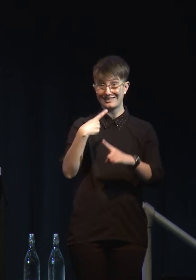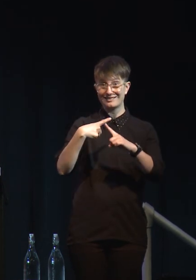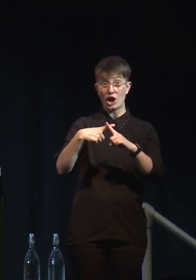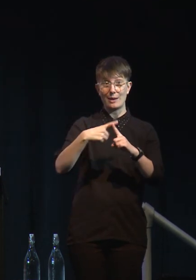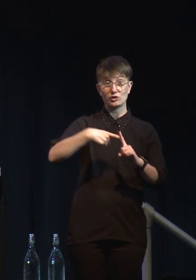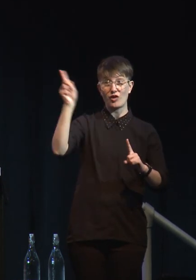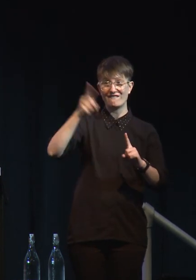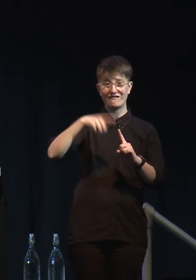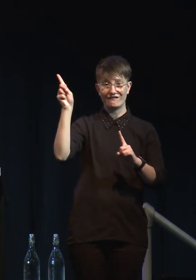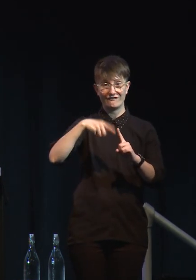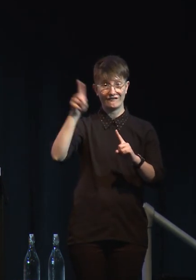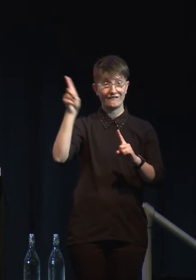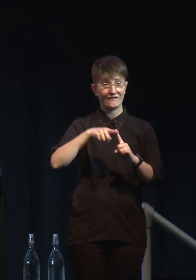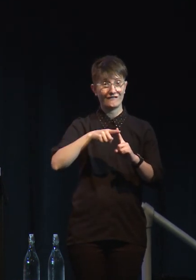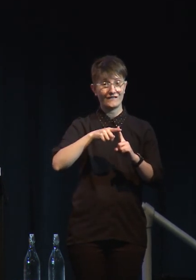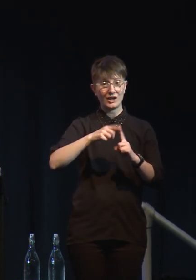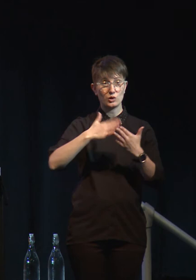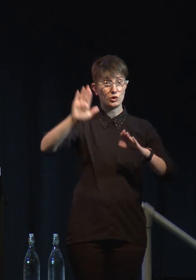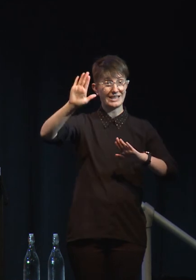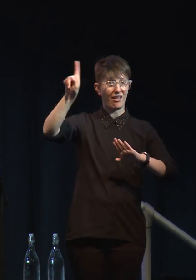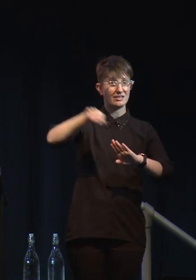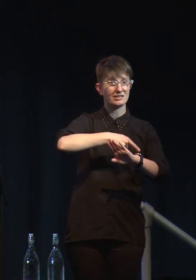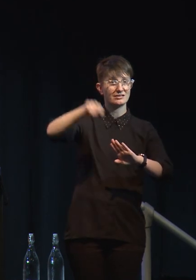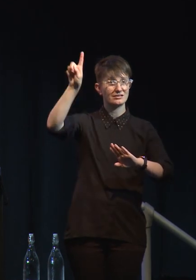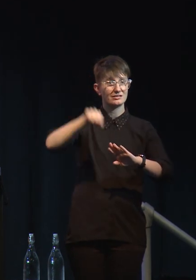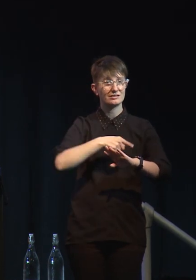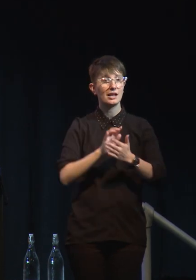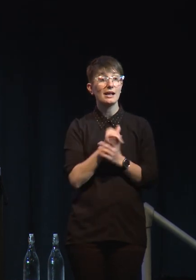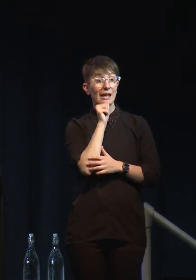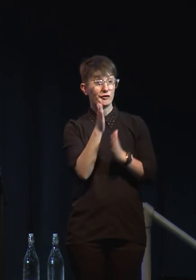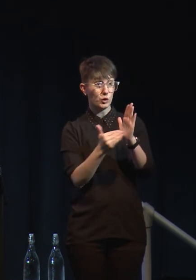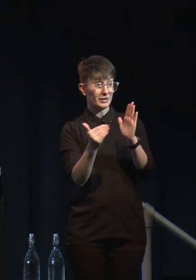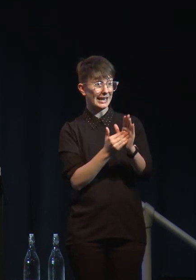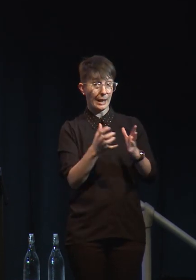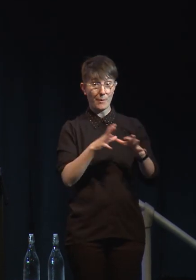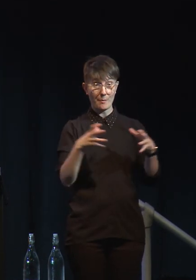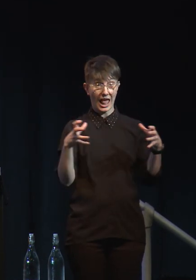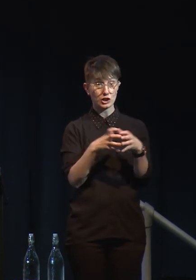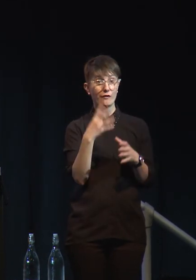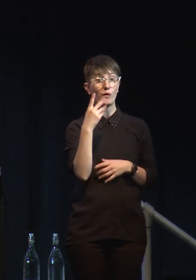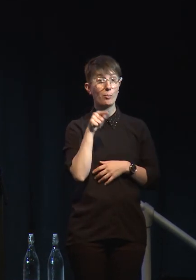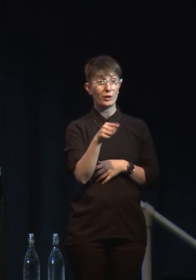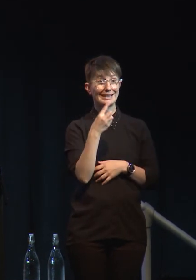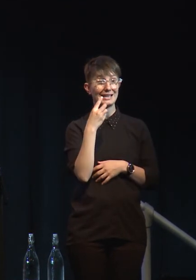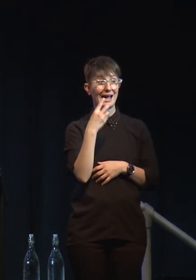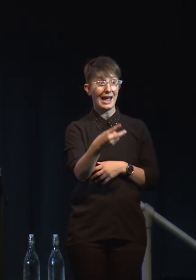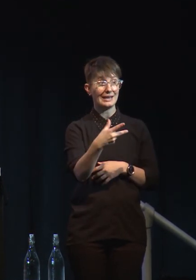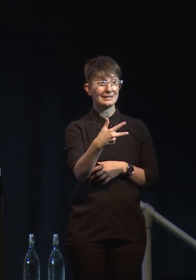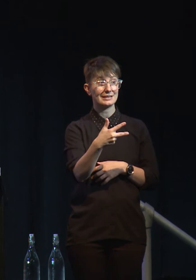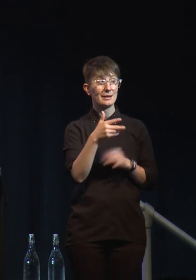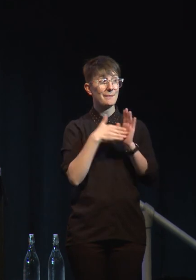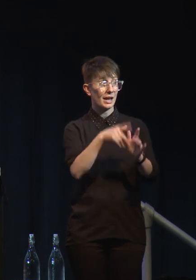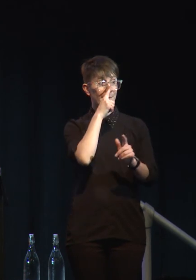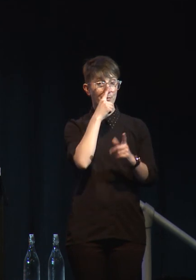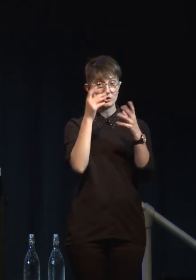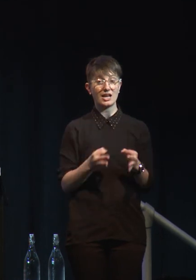If the New Zealand population, 4.8 million, decided to choose to change